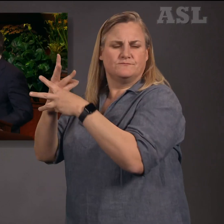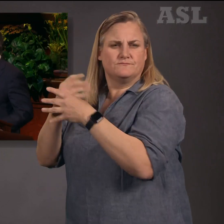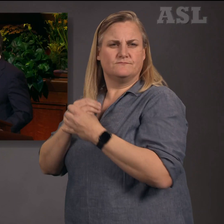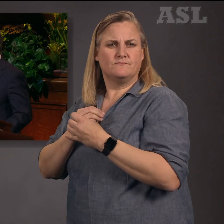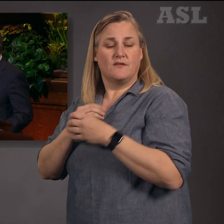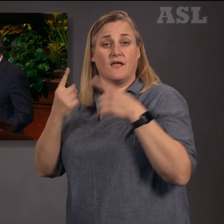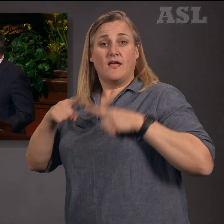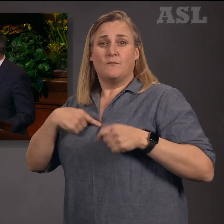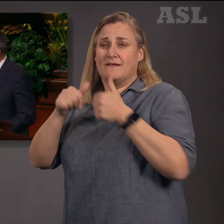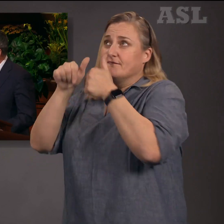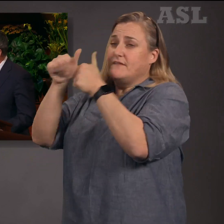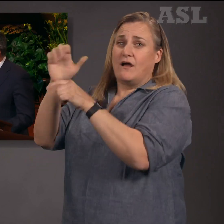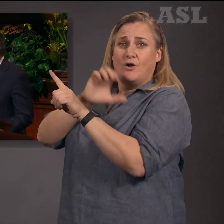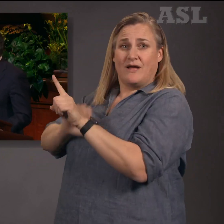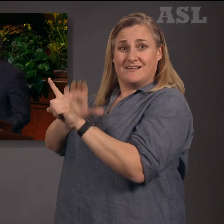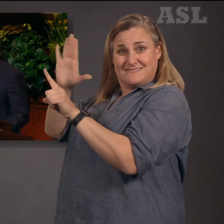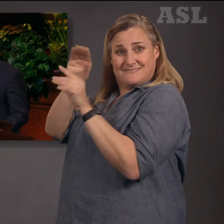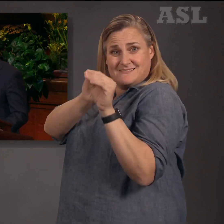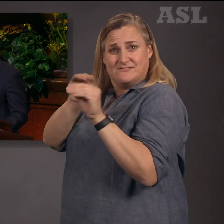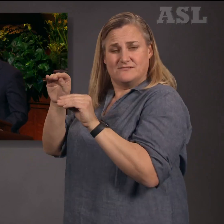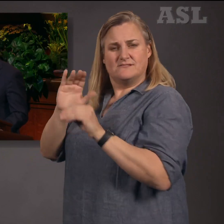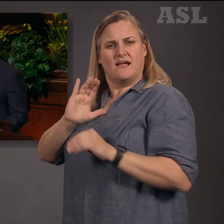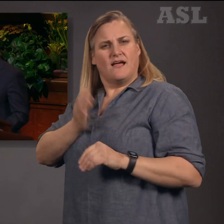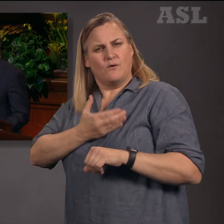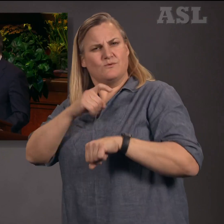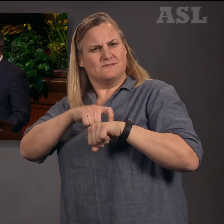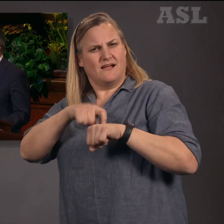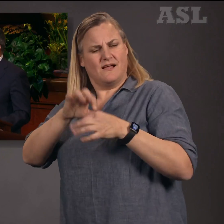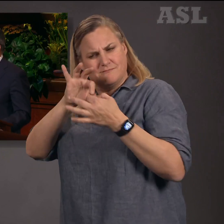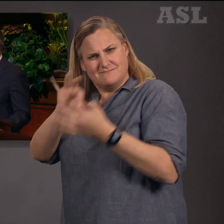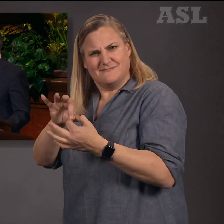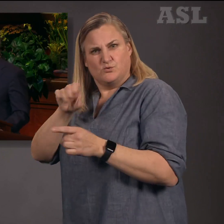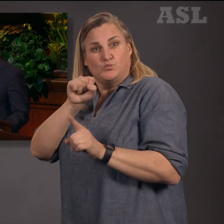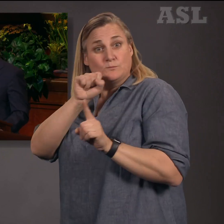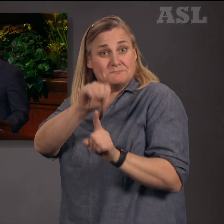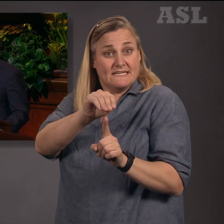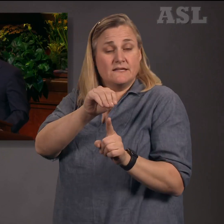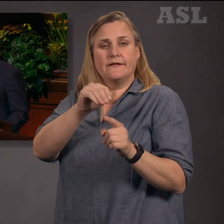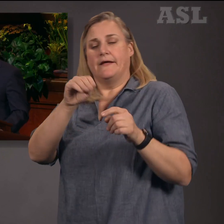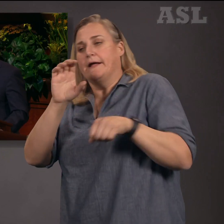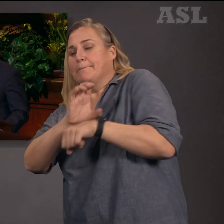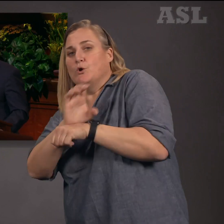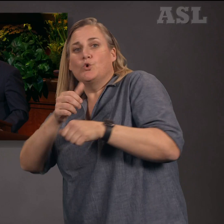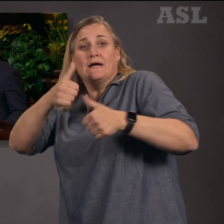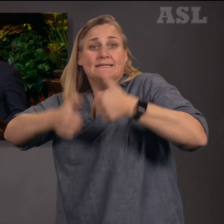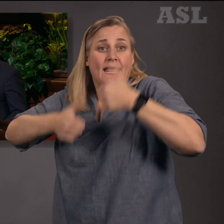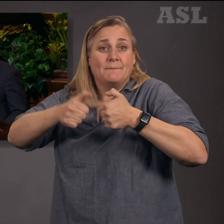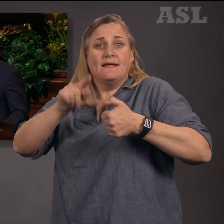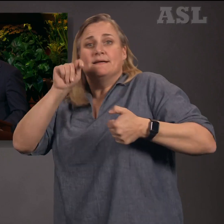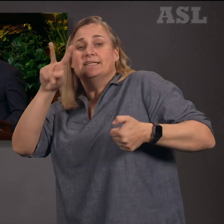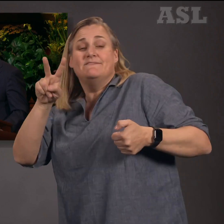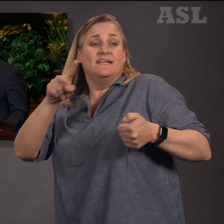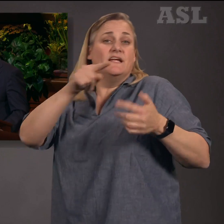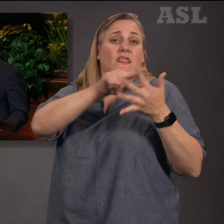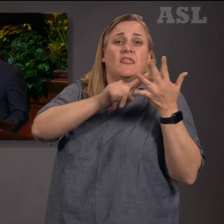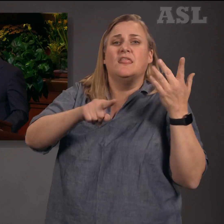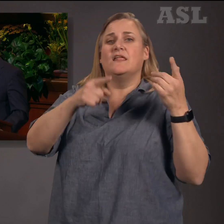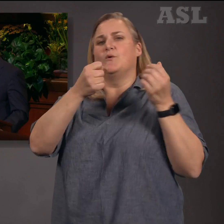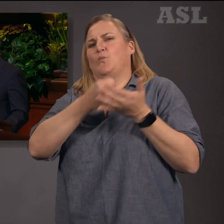or eliminate time spent on social media, digital games, wasteful, excessive, or inappropriate entertainment, fulfillment,